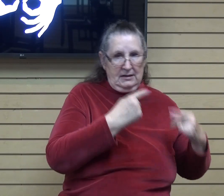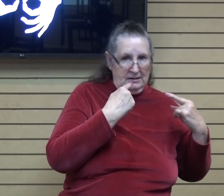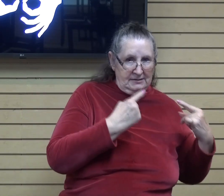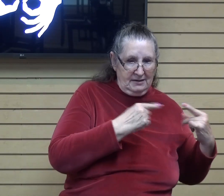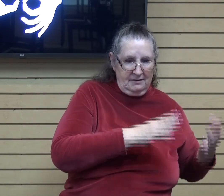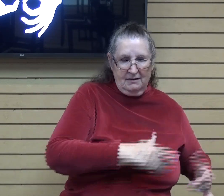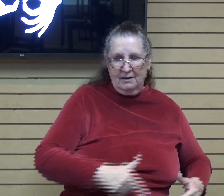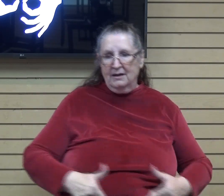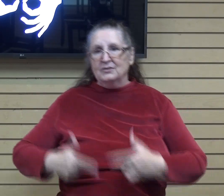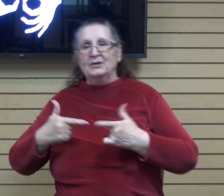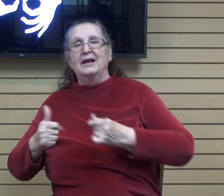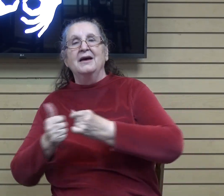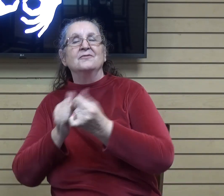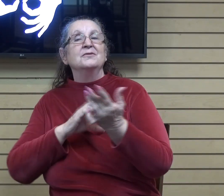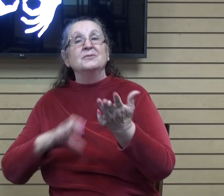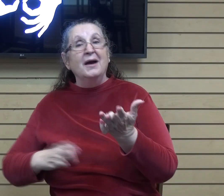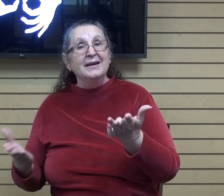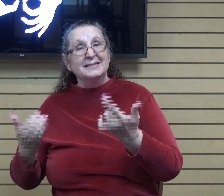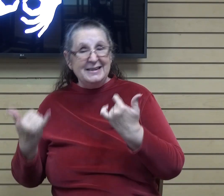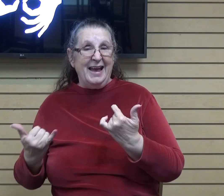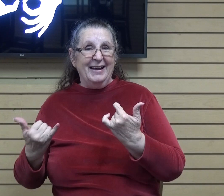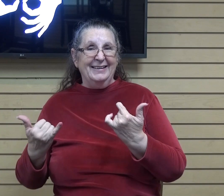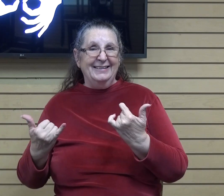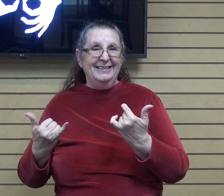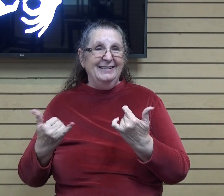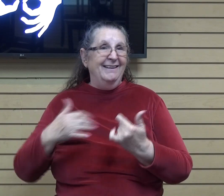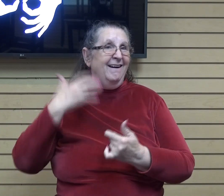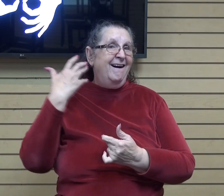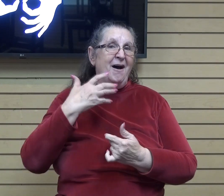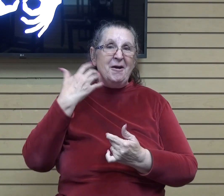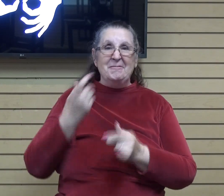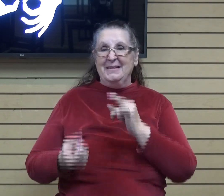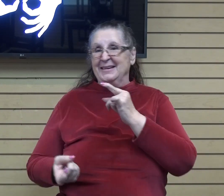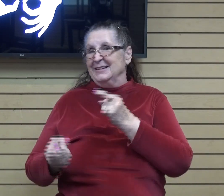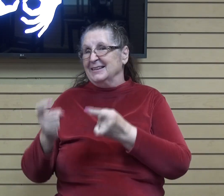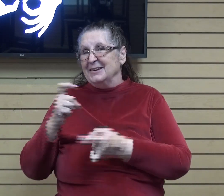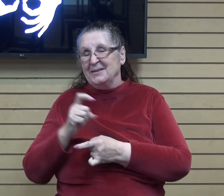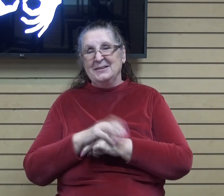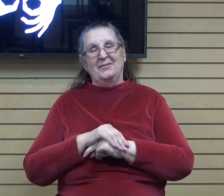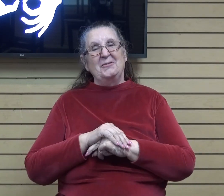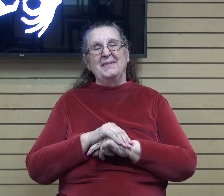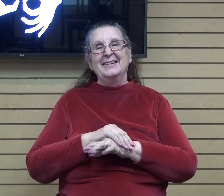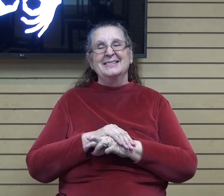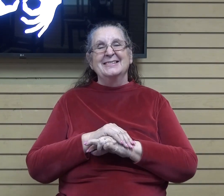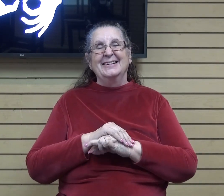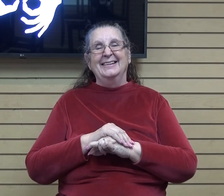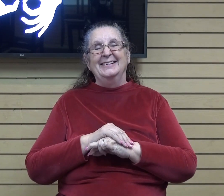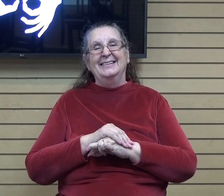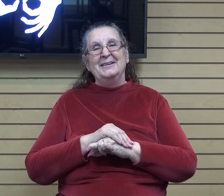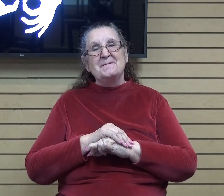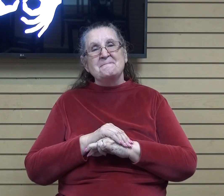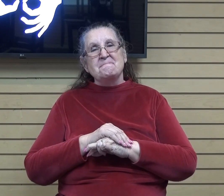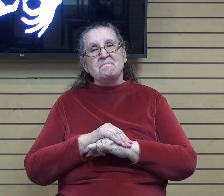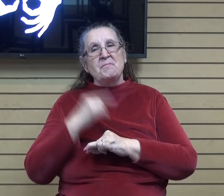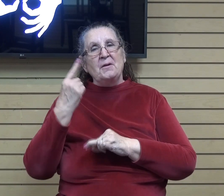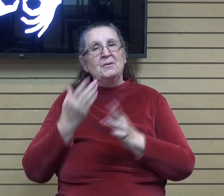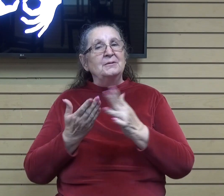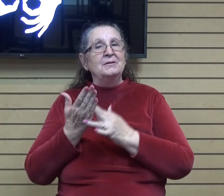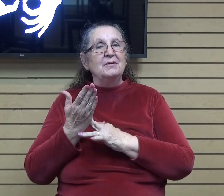alive with Christ. Such an amazing transformation, only through grace.